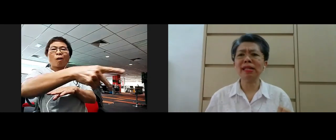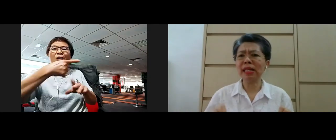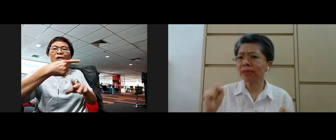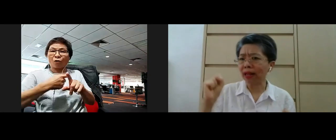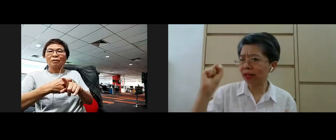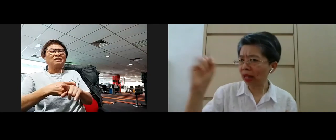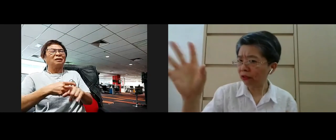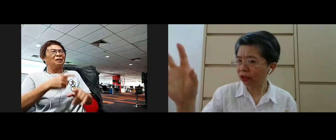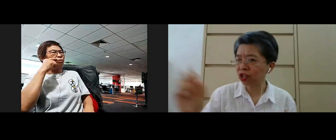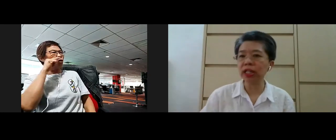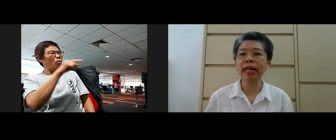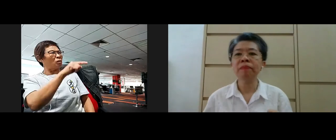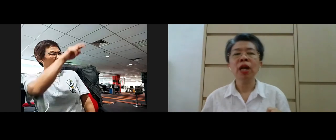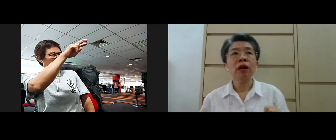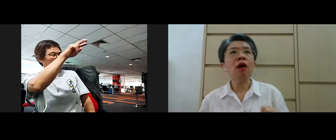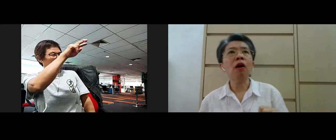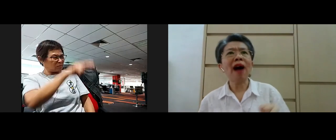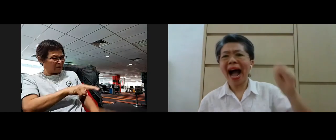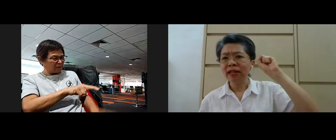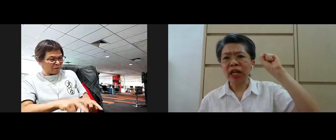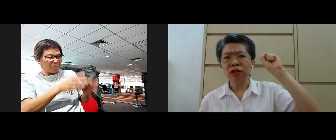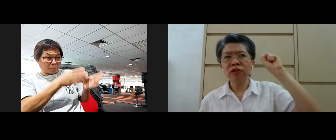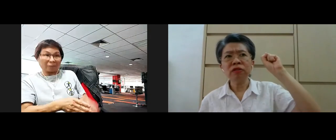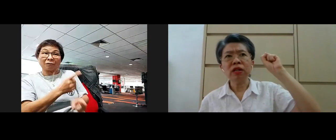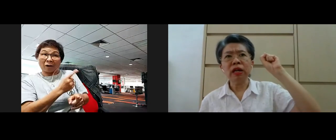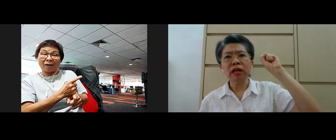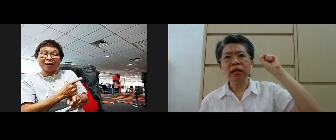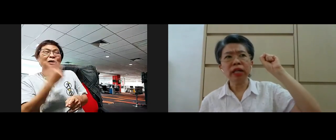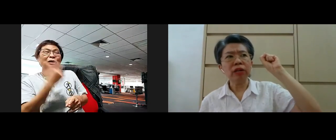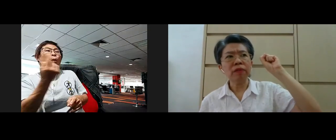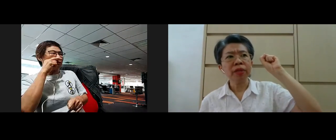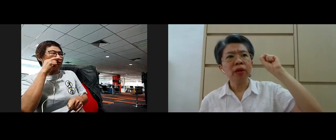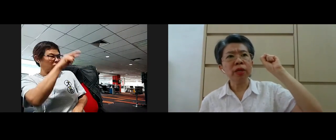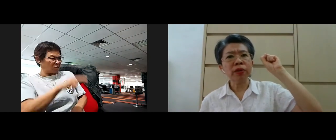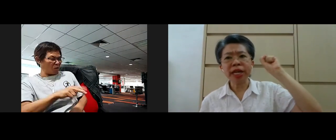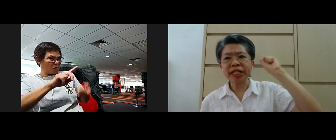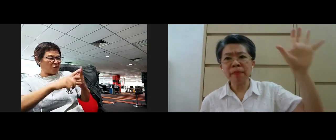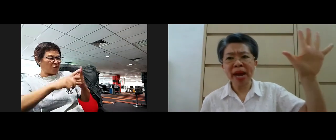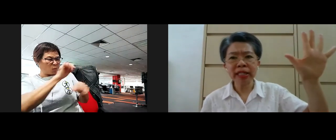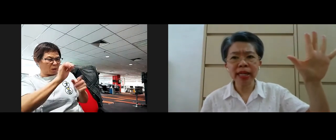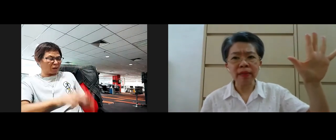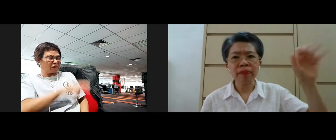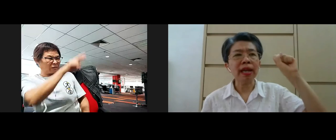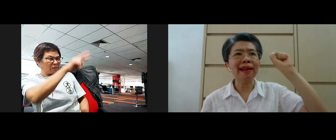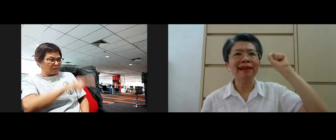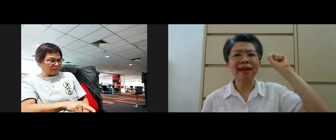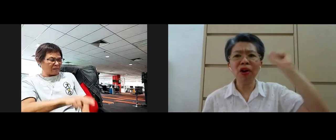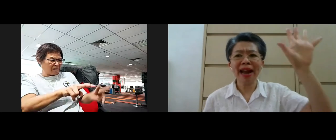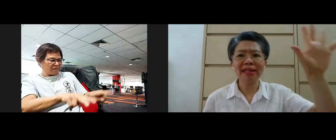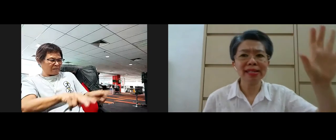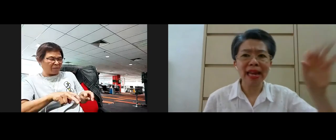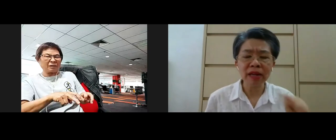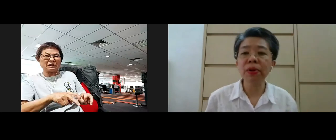like I say seems like a selfish colleague or you know you know what I call it demanding and